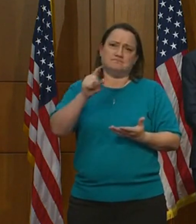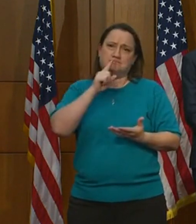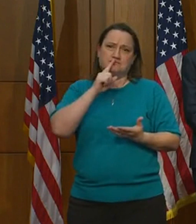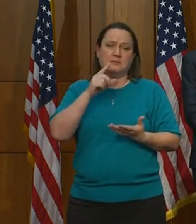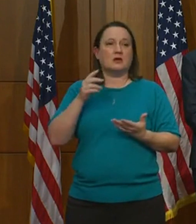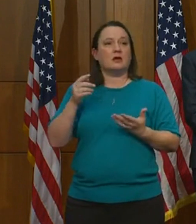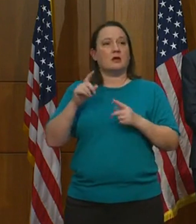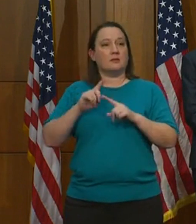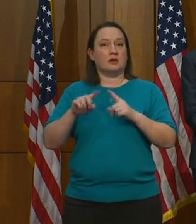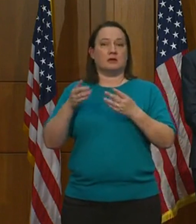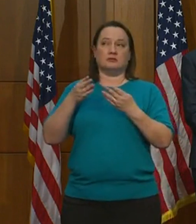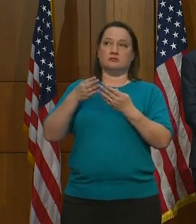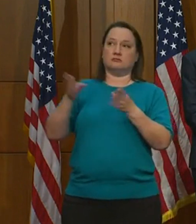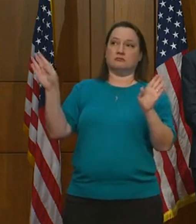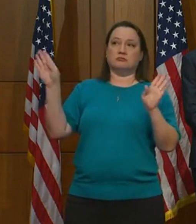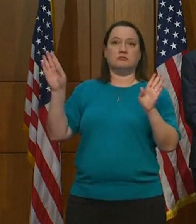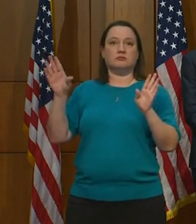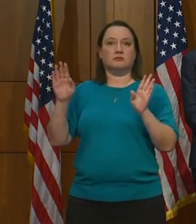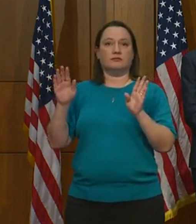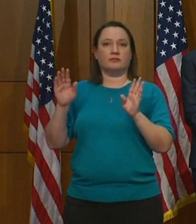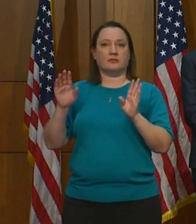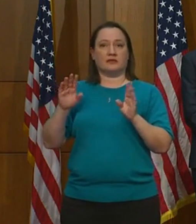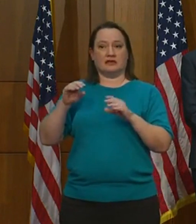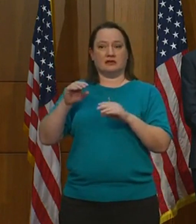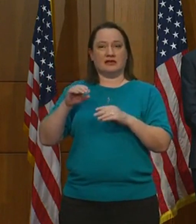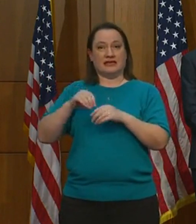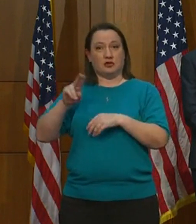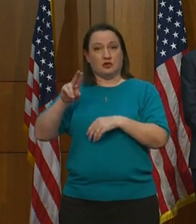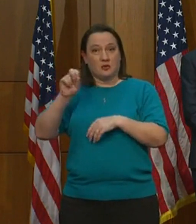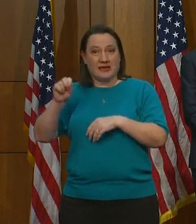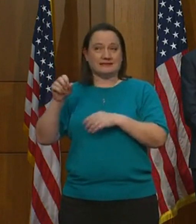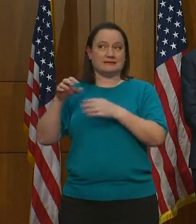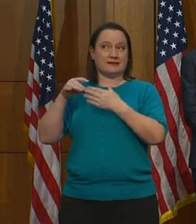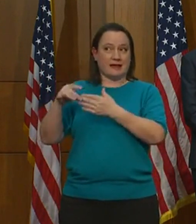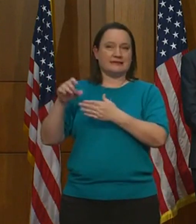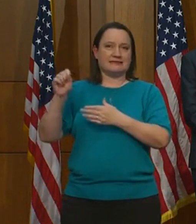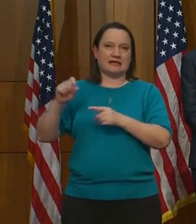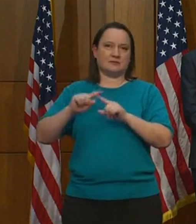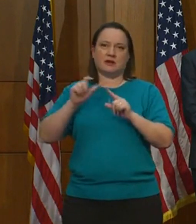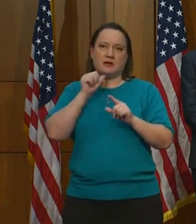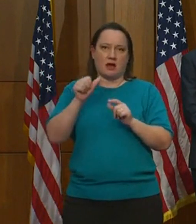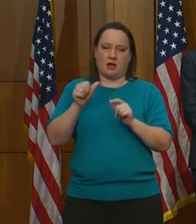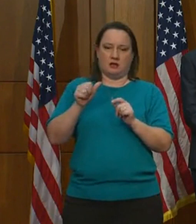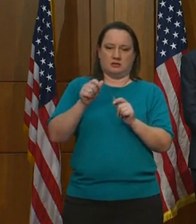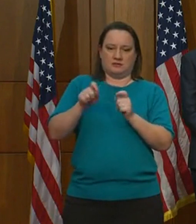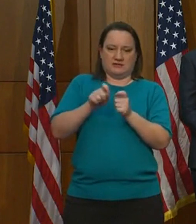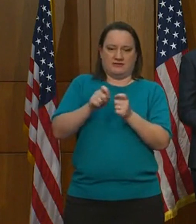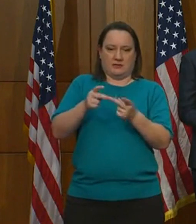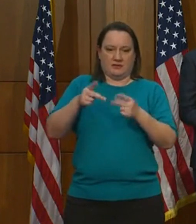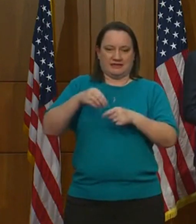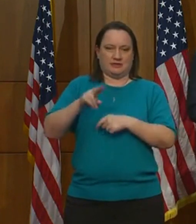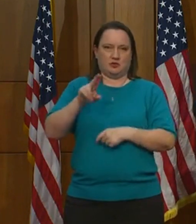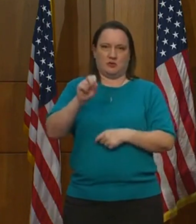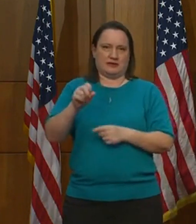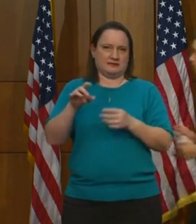on our website. So there's no restrictions. But obviously, lots of these things can change with time. Thanks.